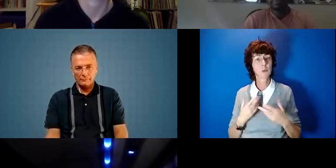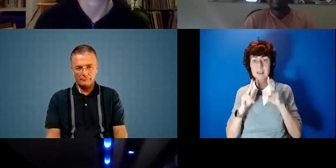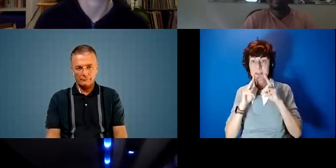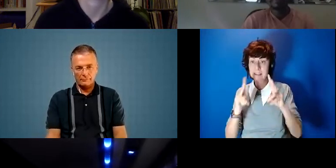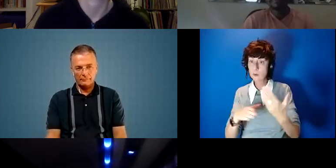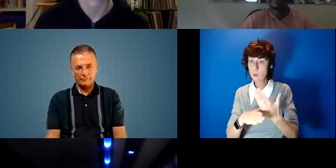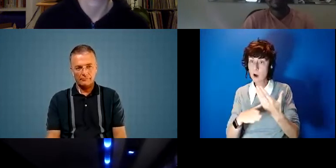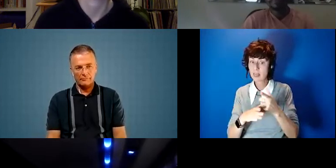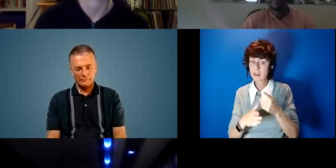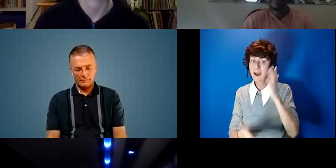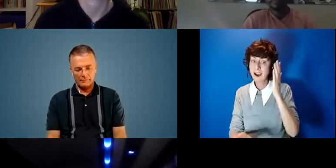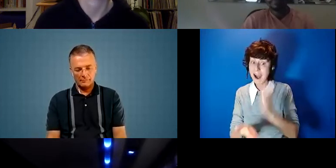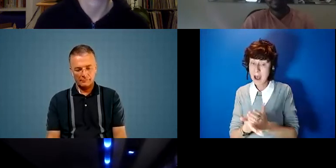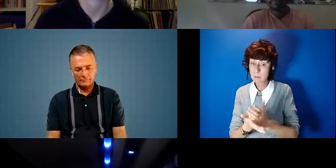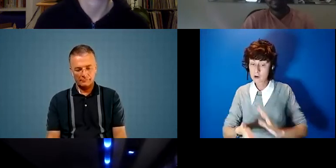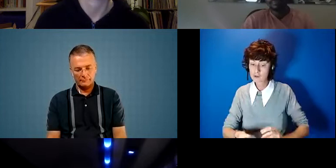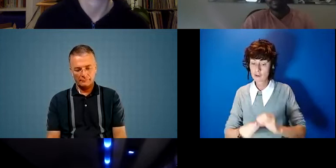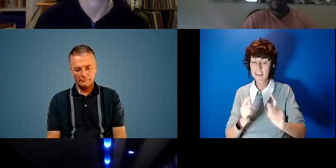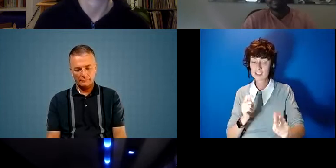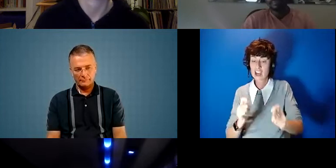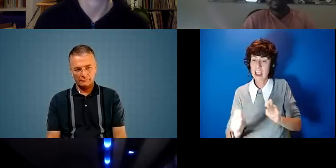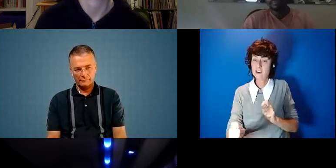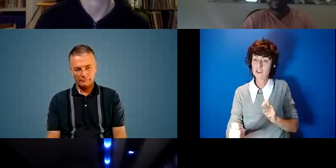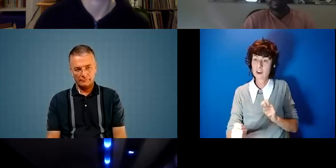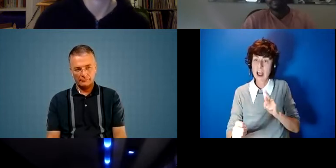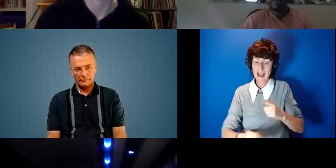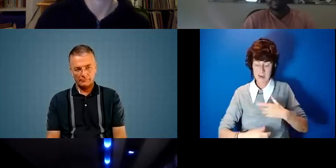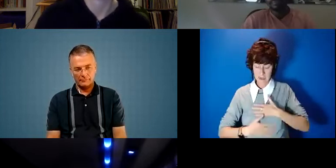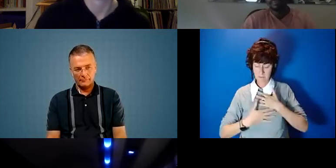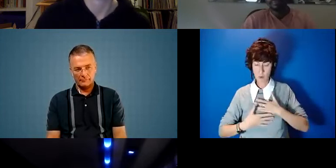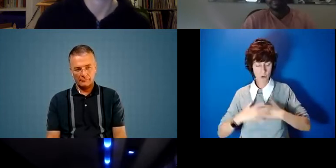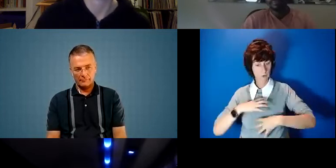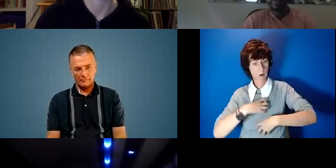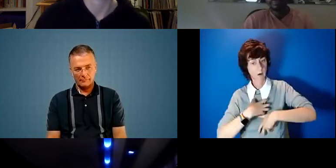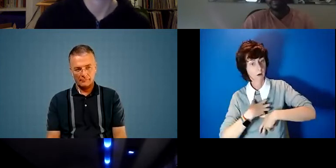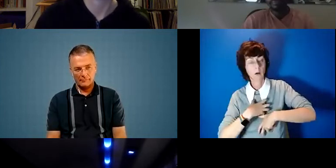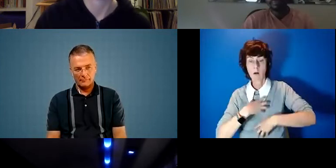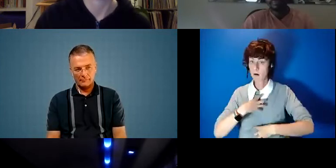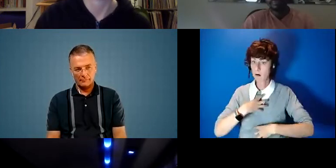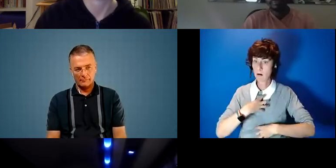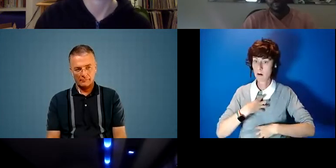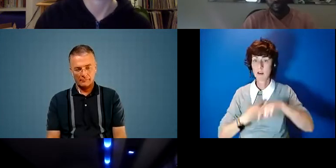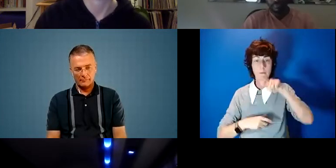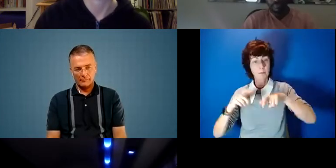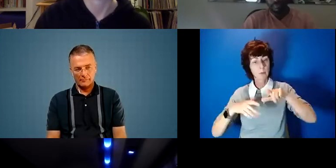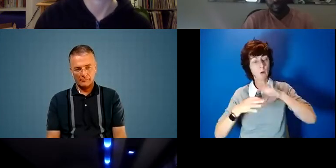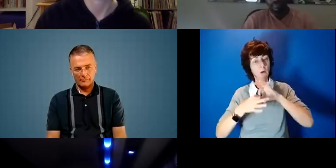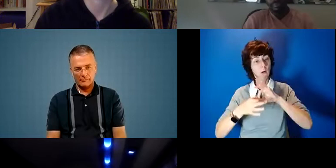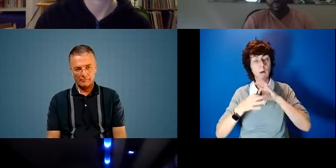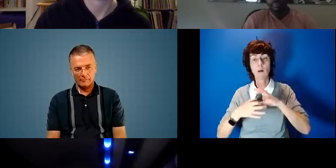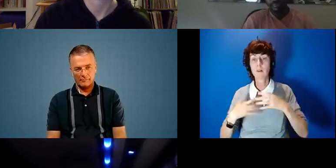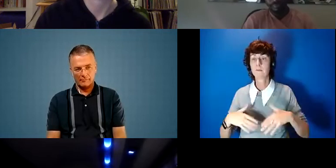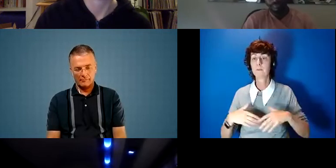to bring a change like it actually brings different sets of emotions to people in their locality and work that's more outside